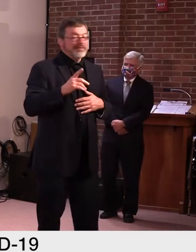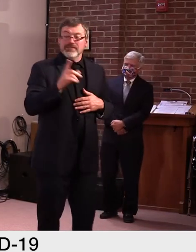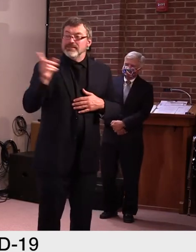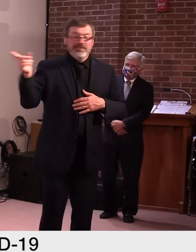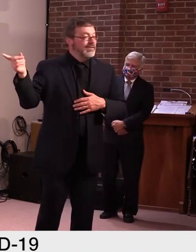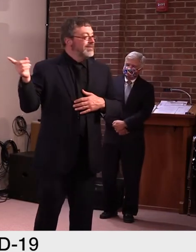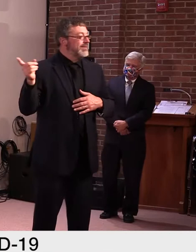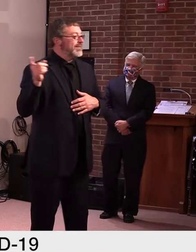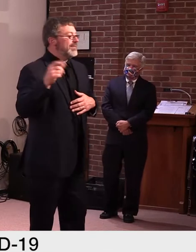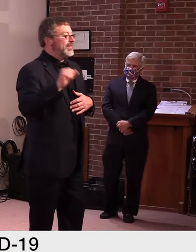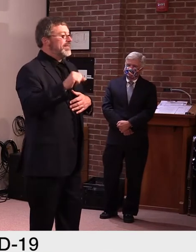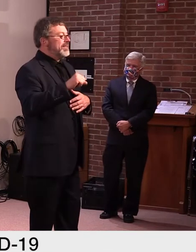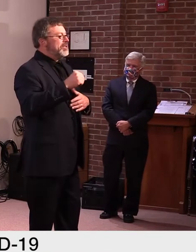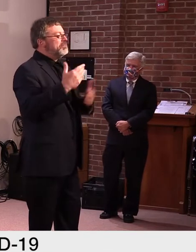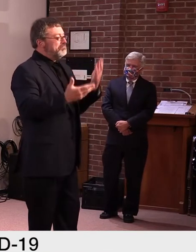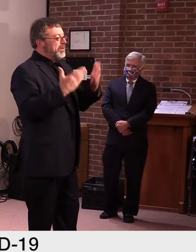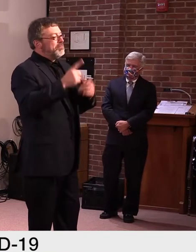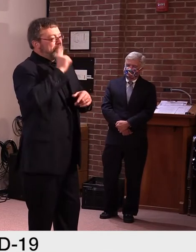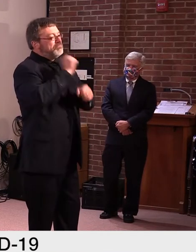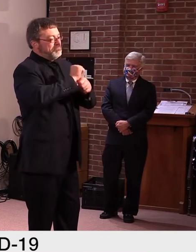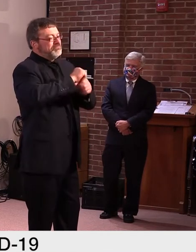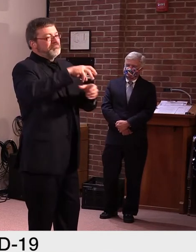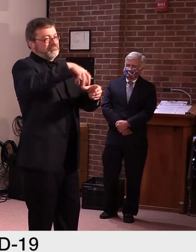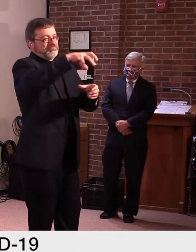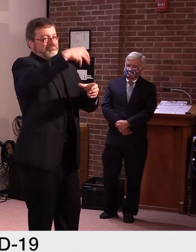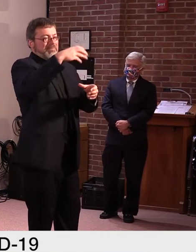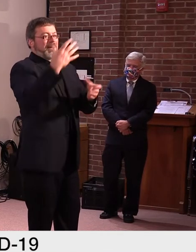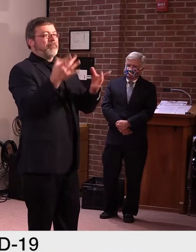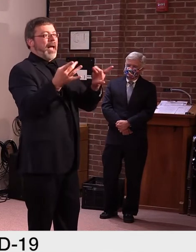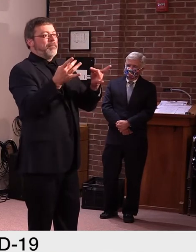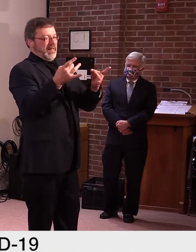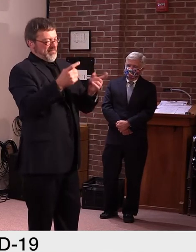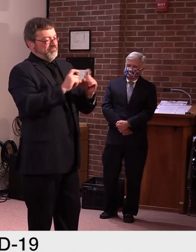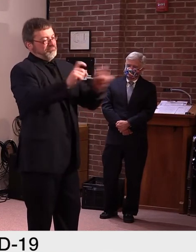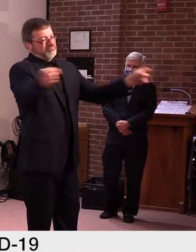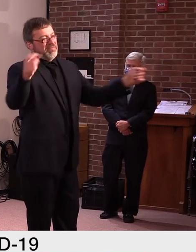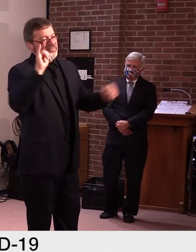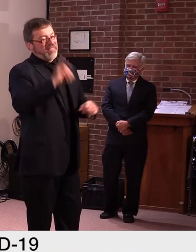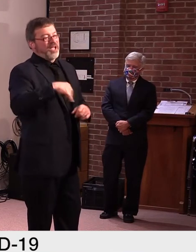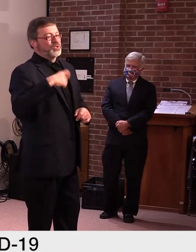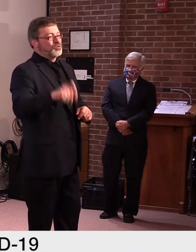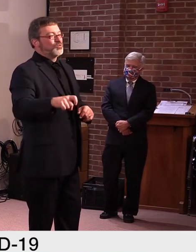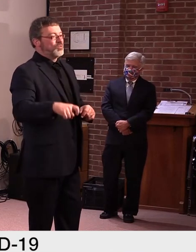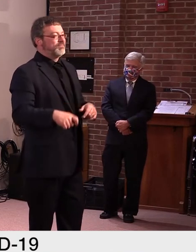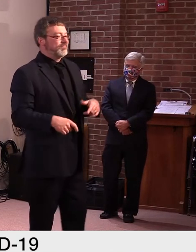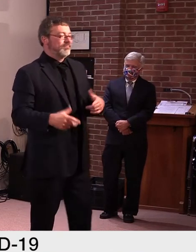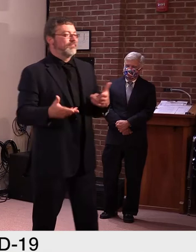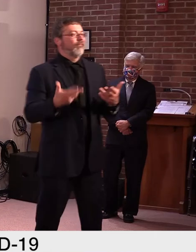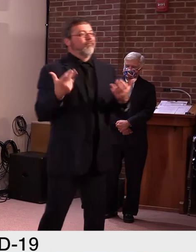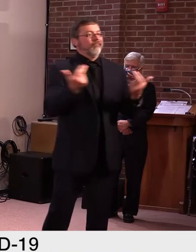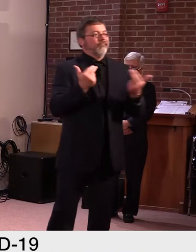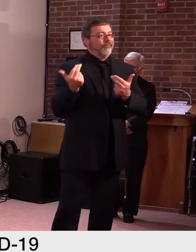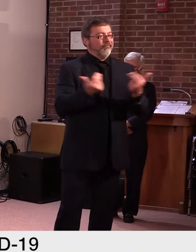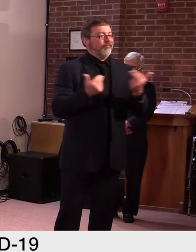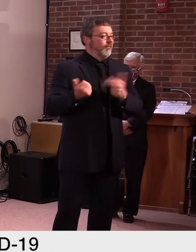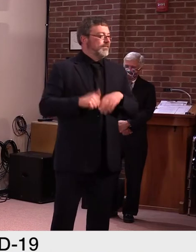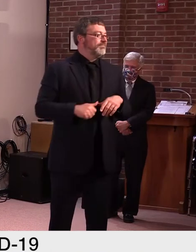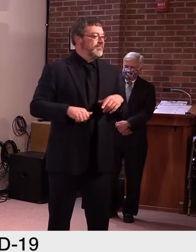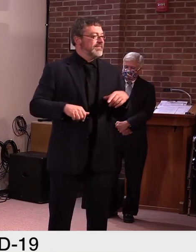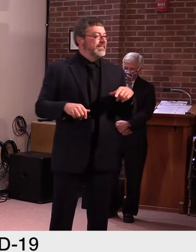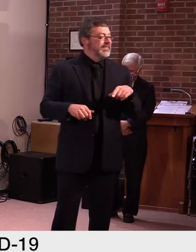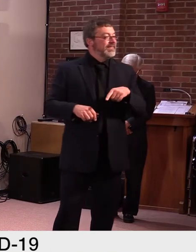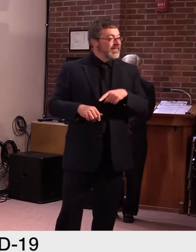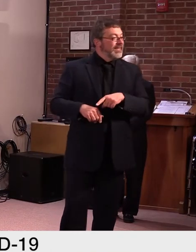And regarding honoring Dr. Dr. Fauci and calling him a hero, hasn't, uh, like